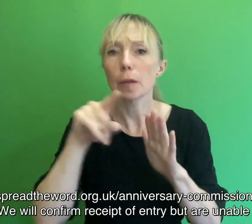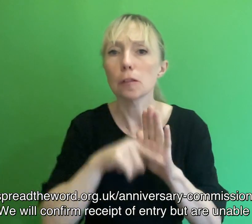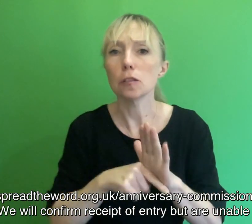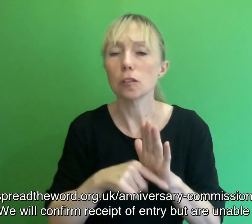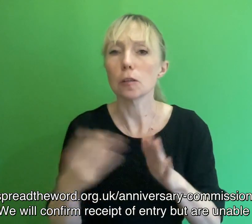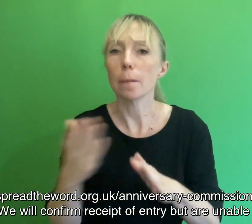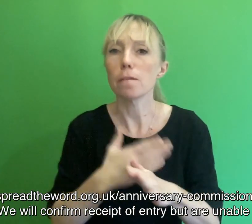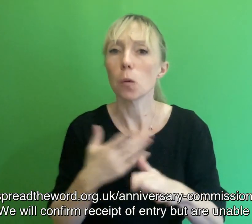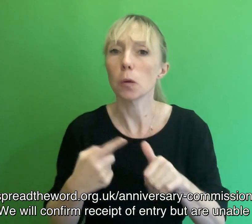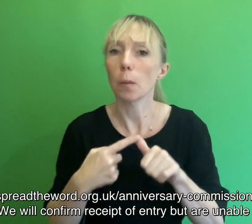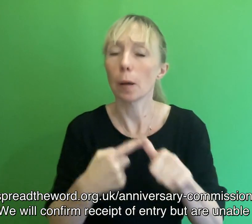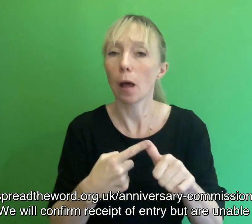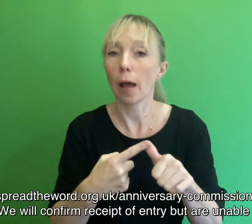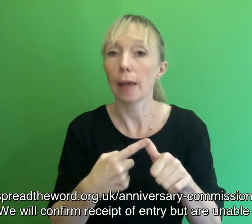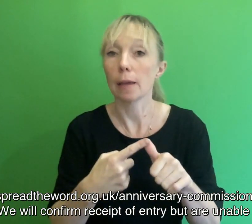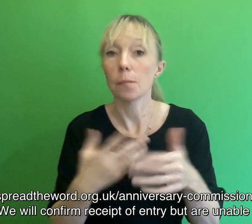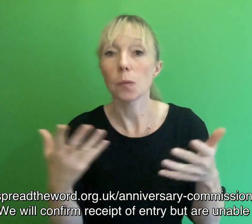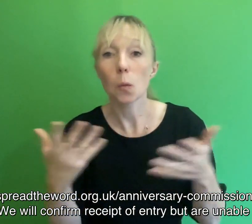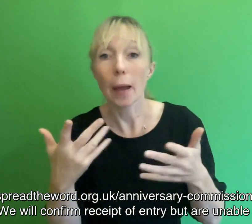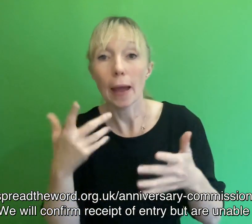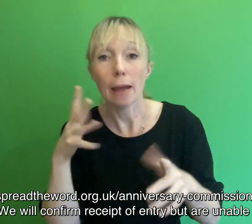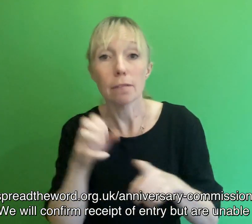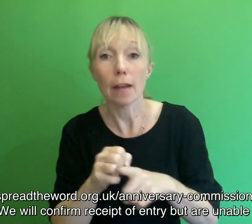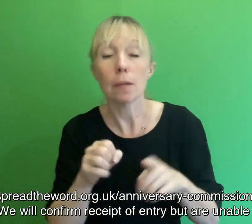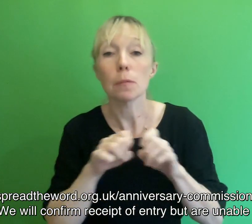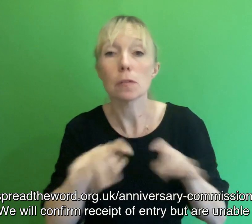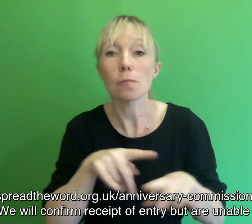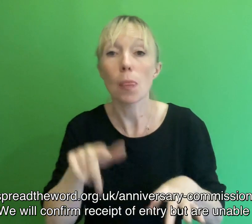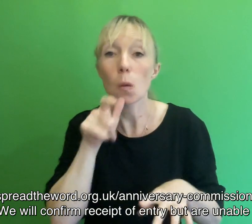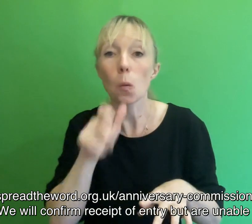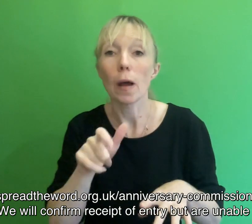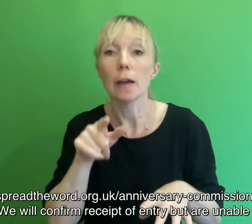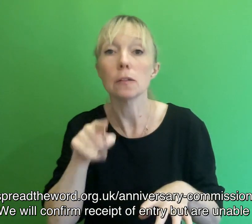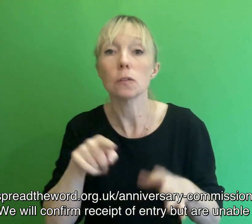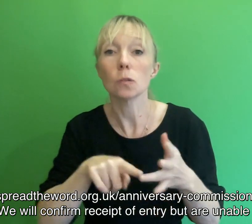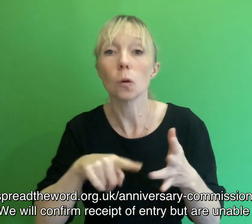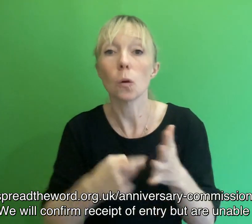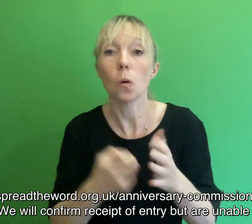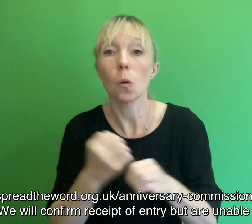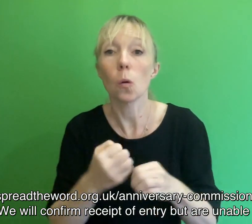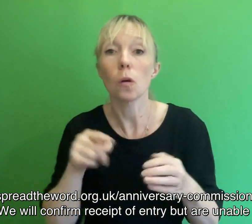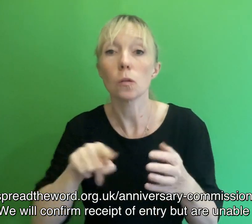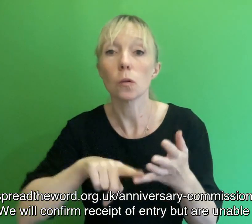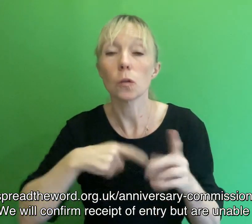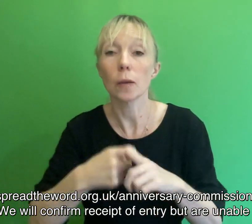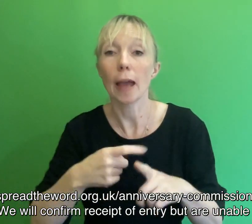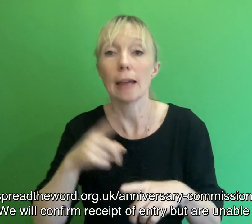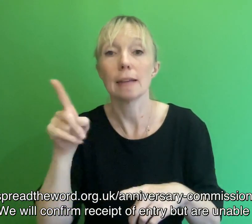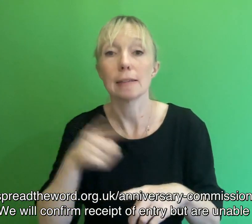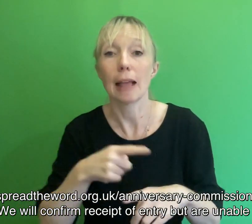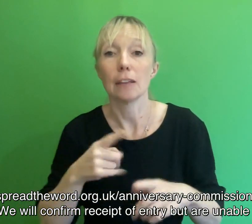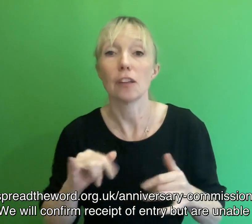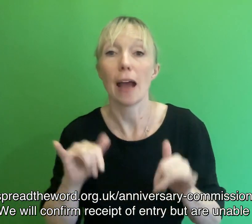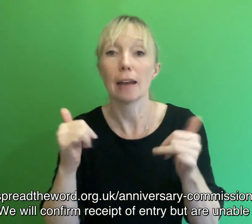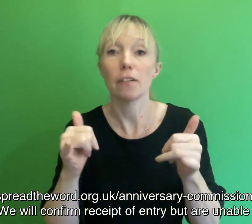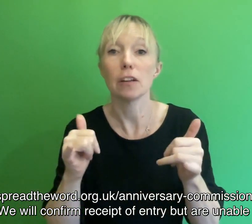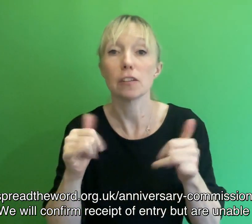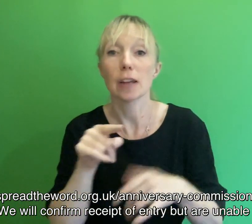.org.uk slash anniversary hyphen commissions We will confirm